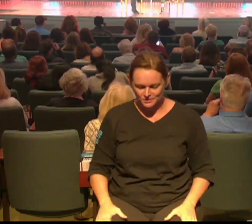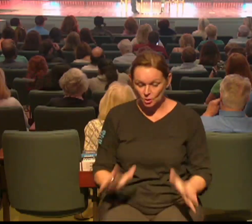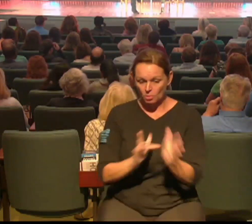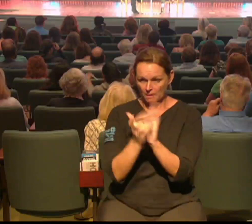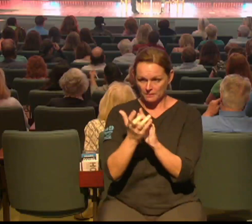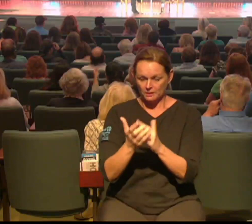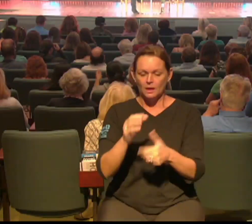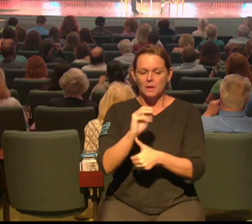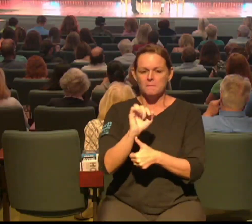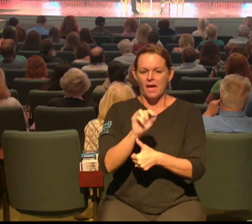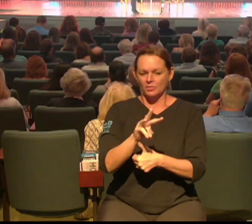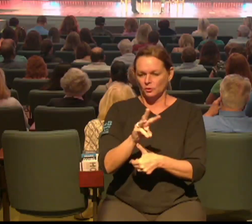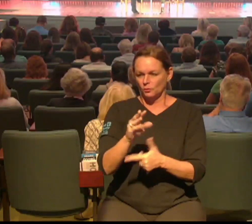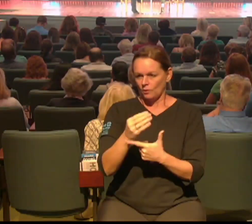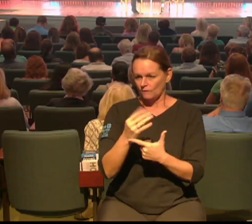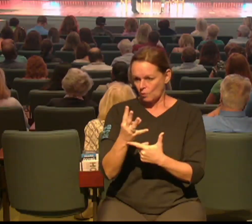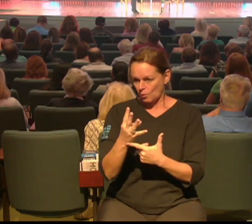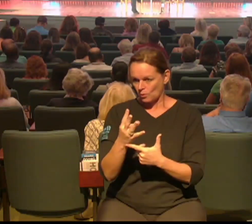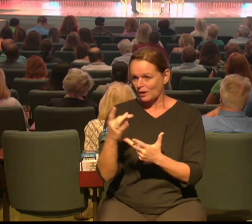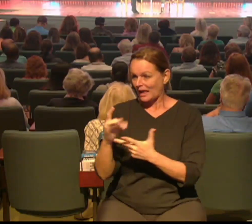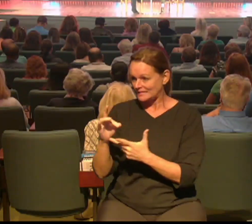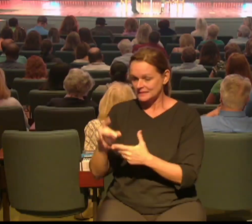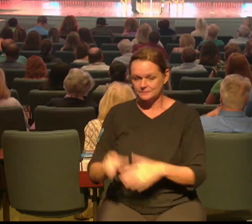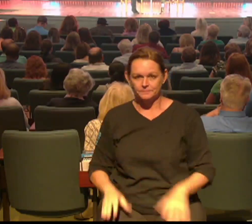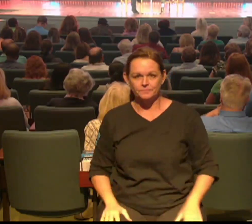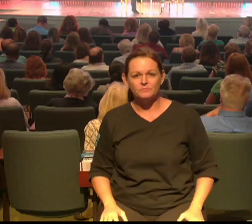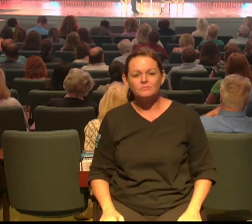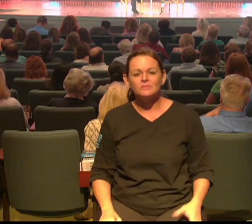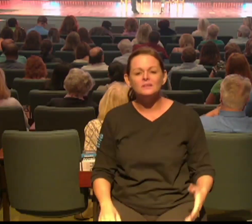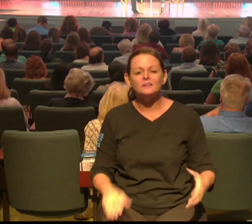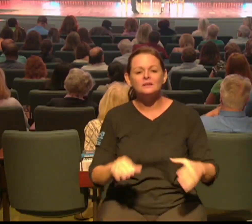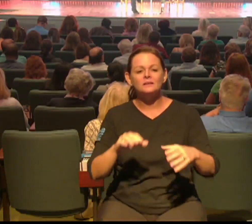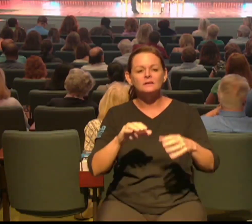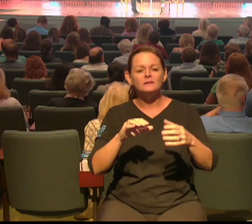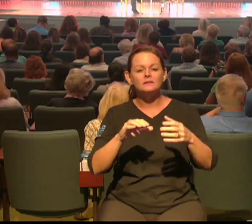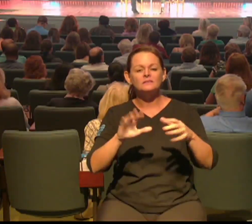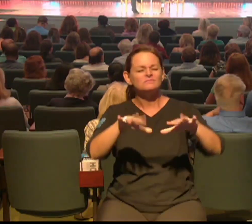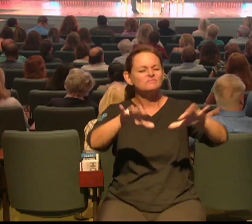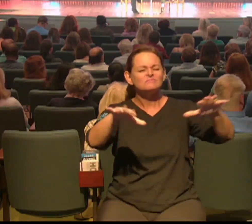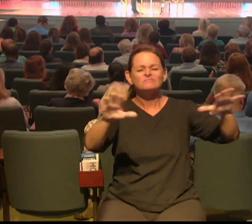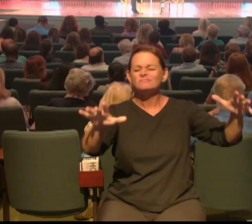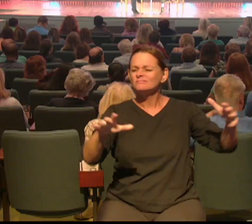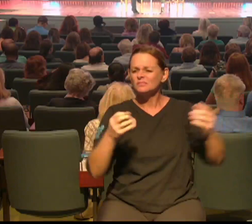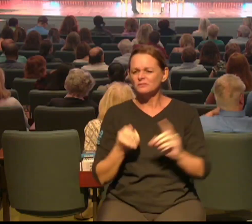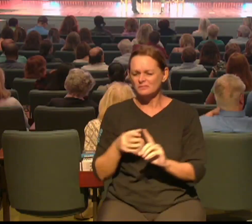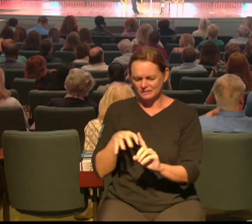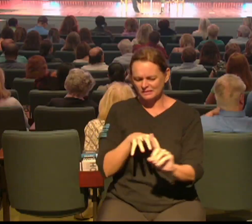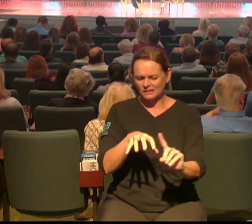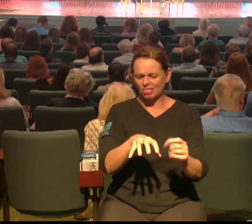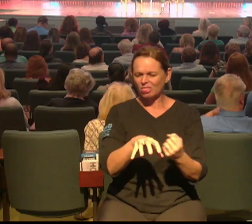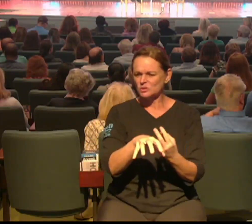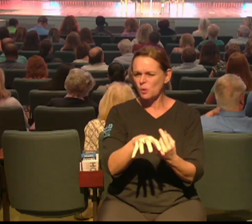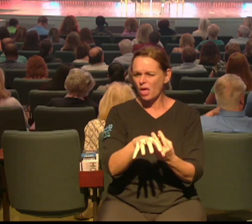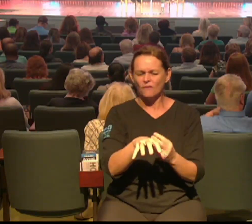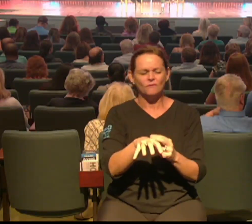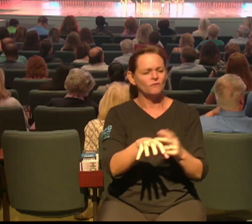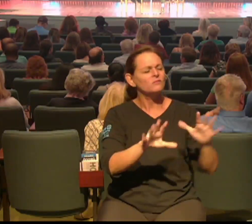four, verse 18. This is as Jesus was calling his disciples. He said, As Jesus was walking beside the Sea of Galilee, he saw two